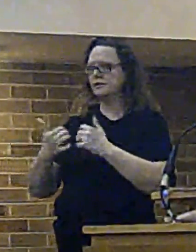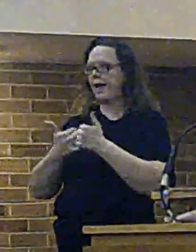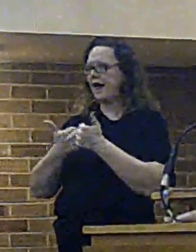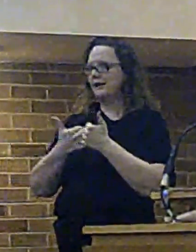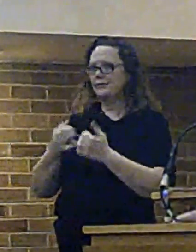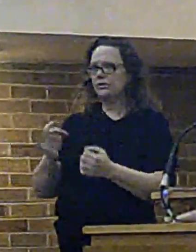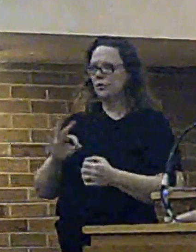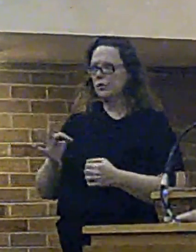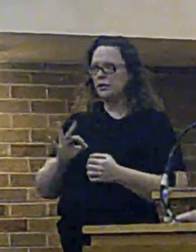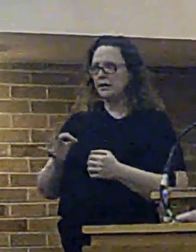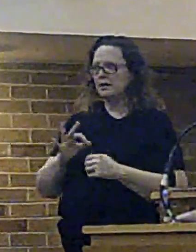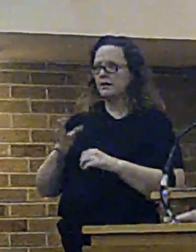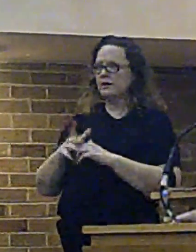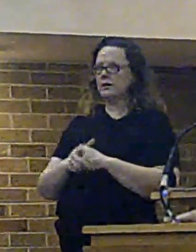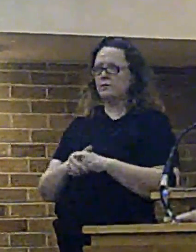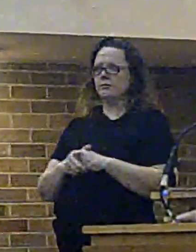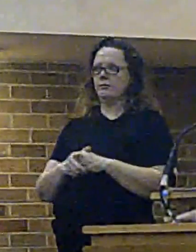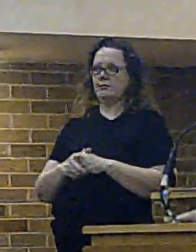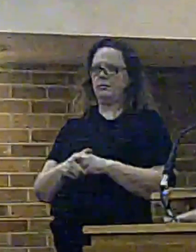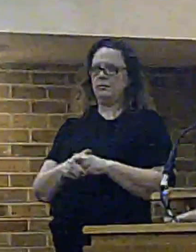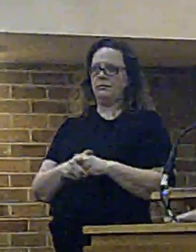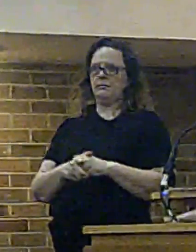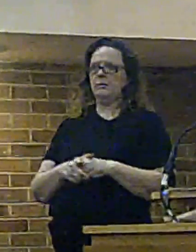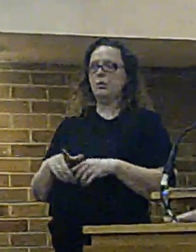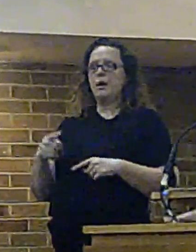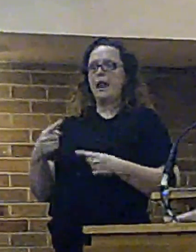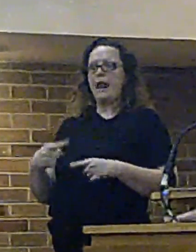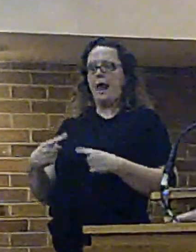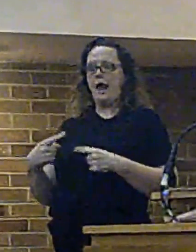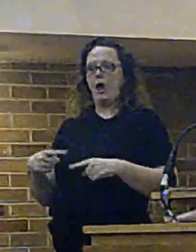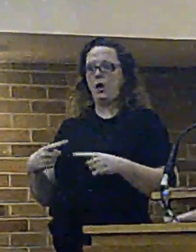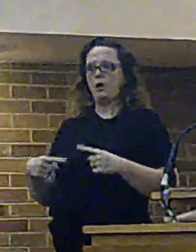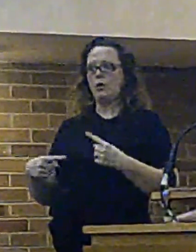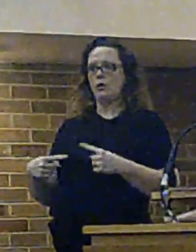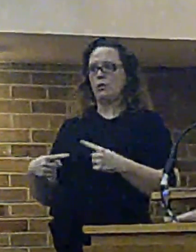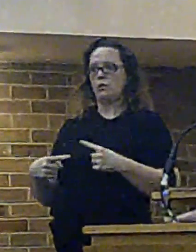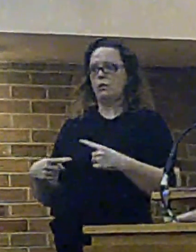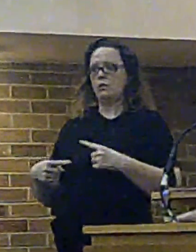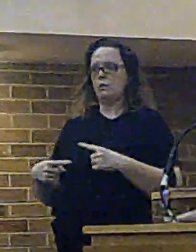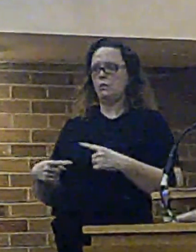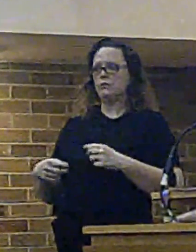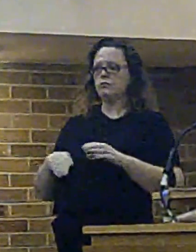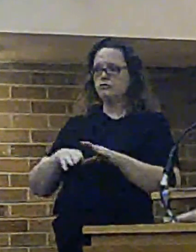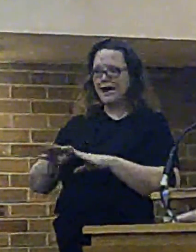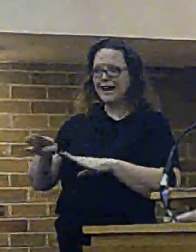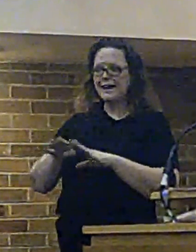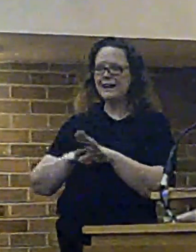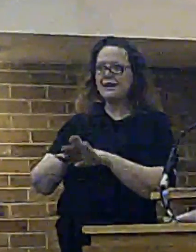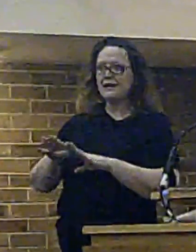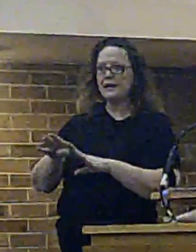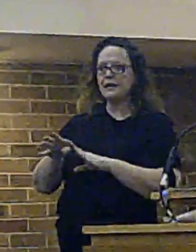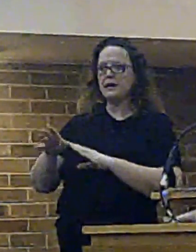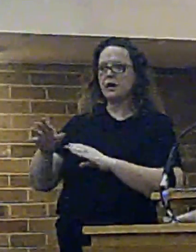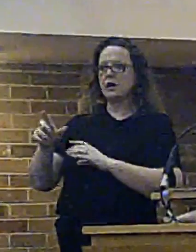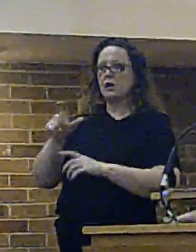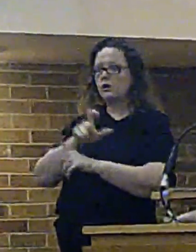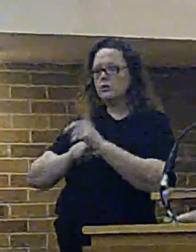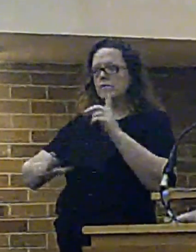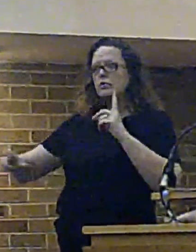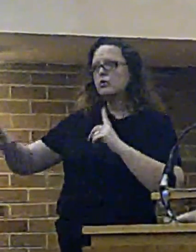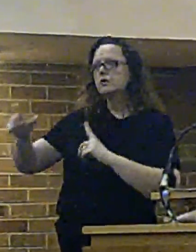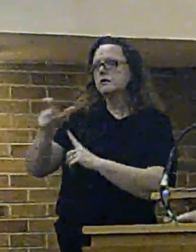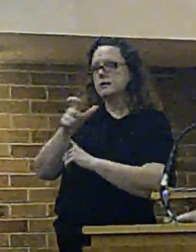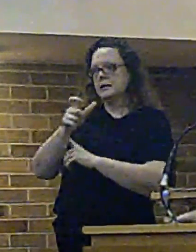to pursue that option given the fact that it would allow us to facilitate training and community intervention